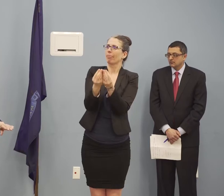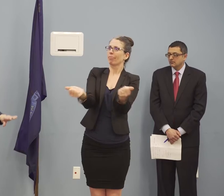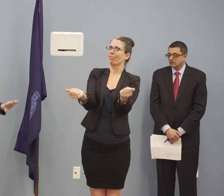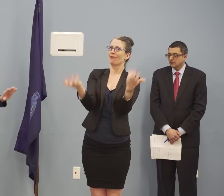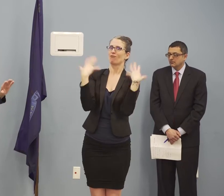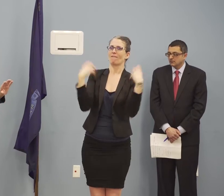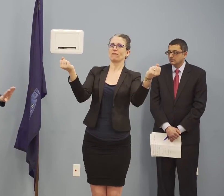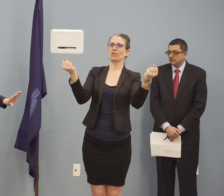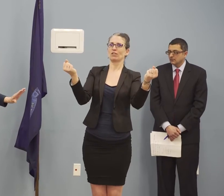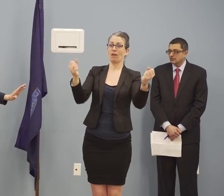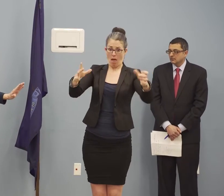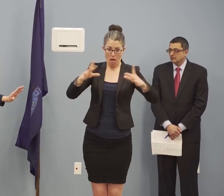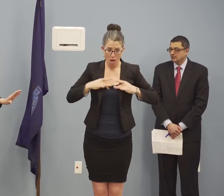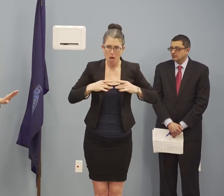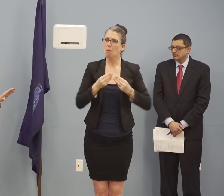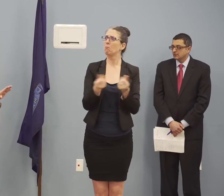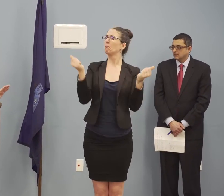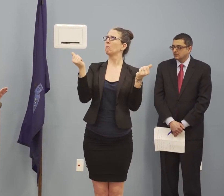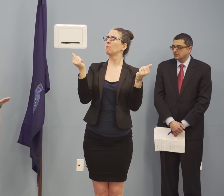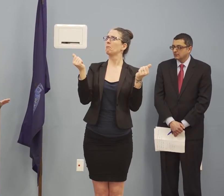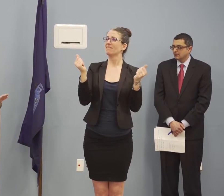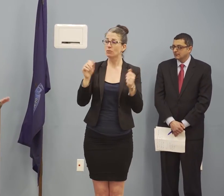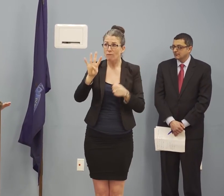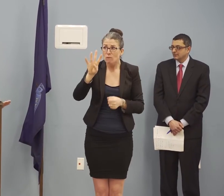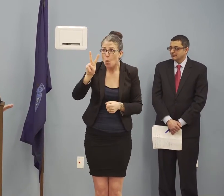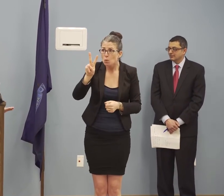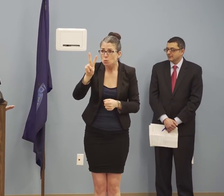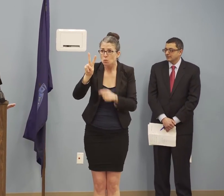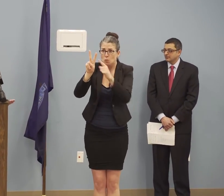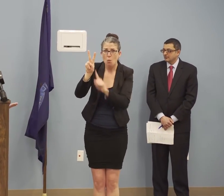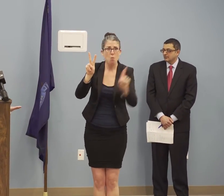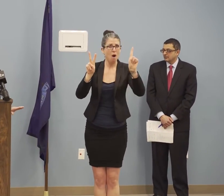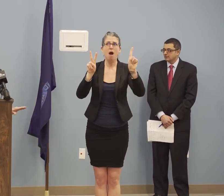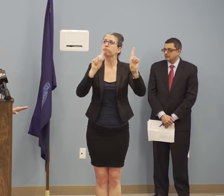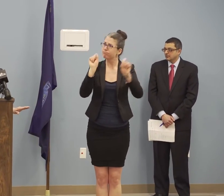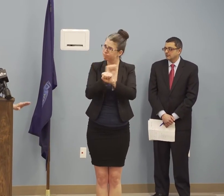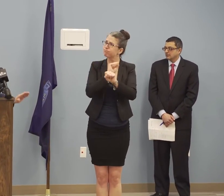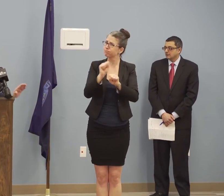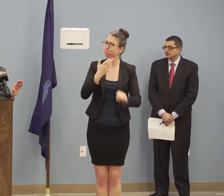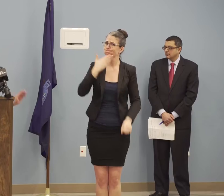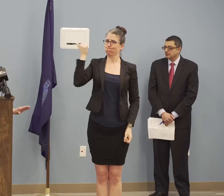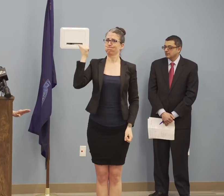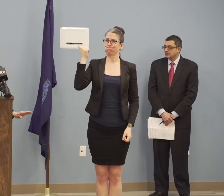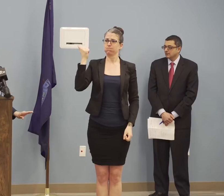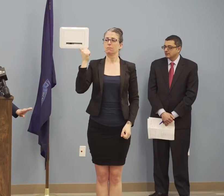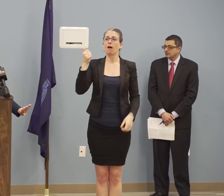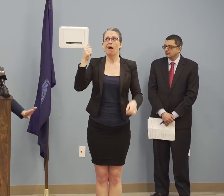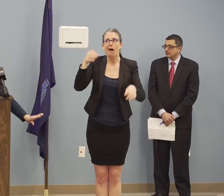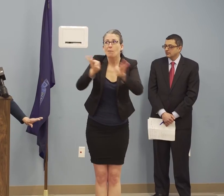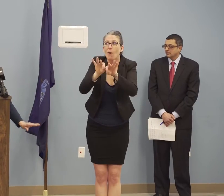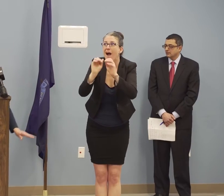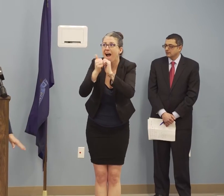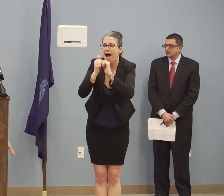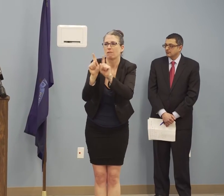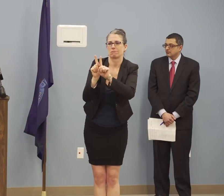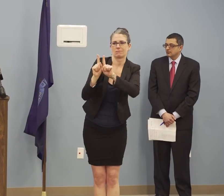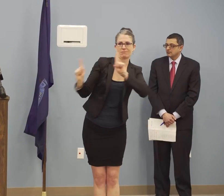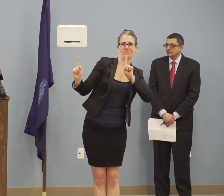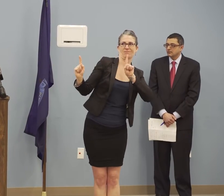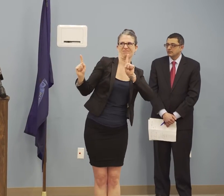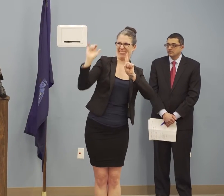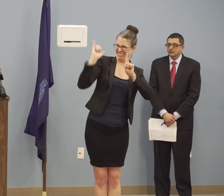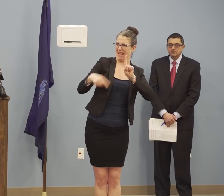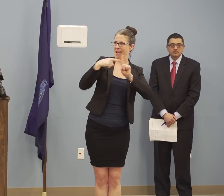meantime, avoiding close spaces with others is the best means to avoid that spread.